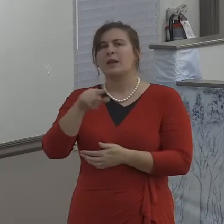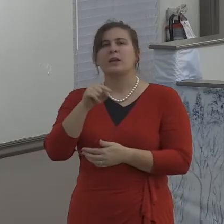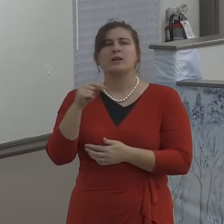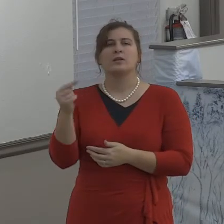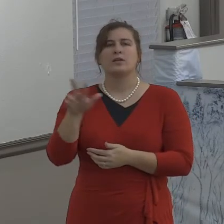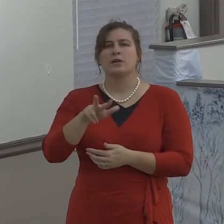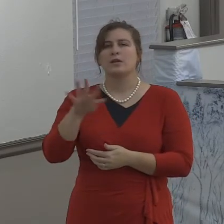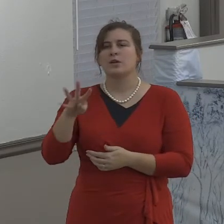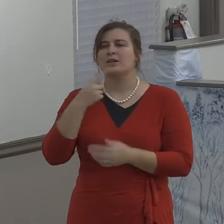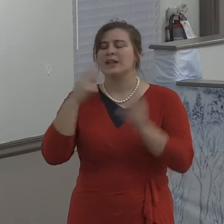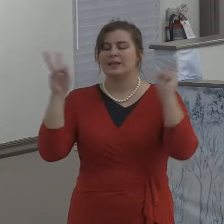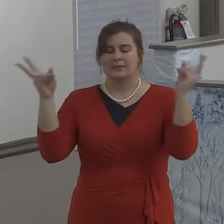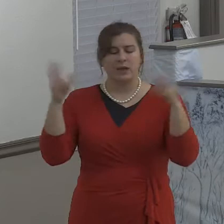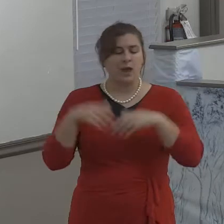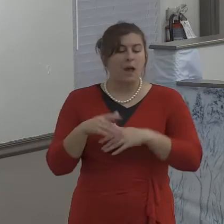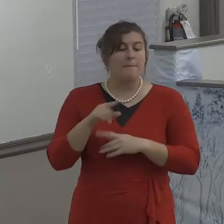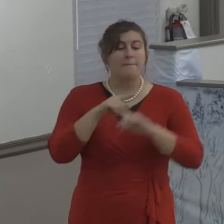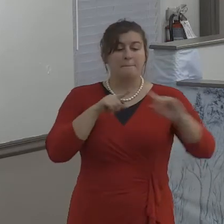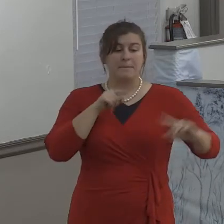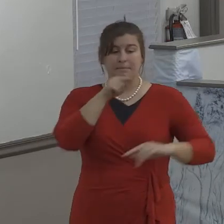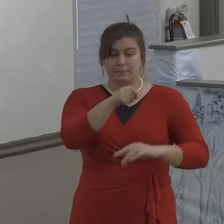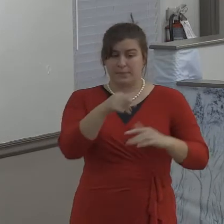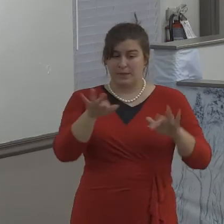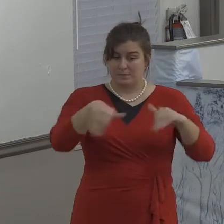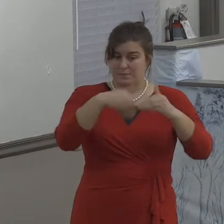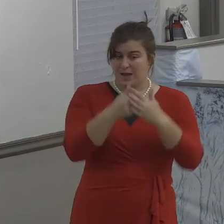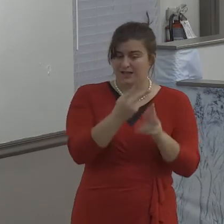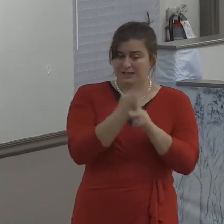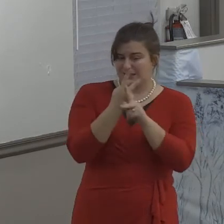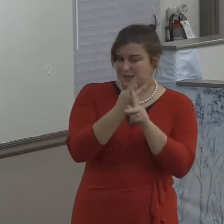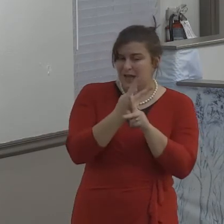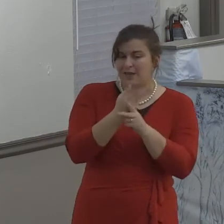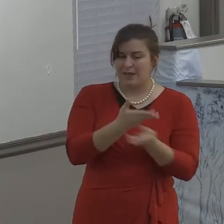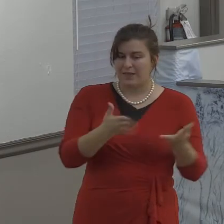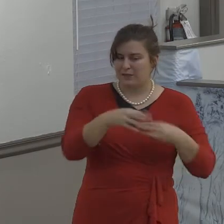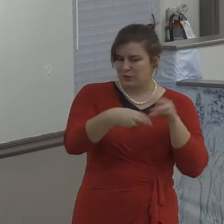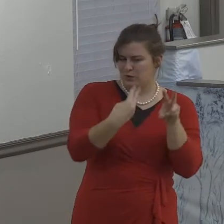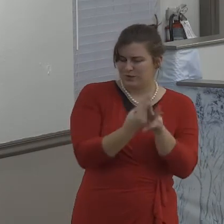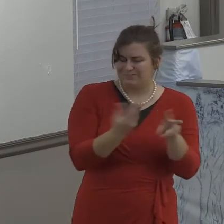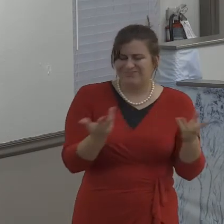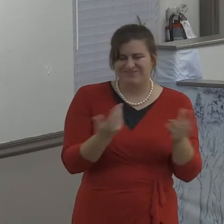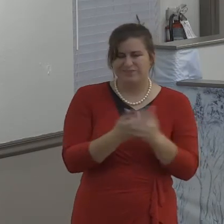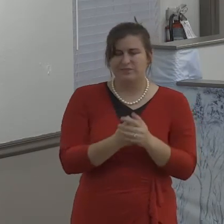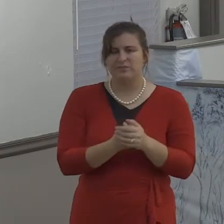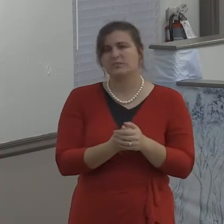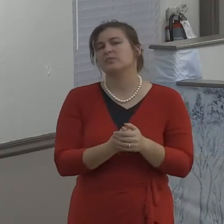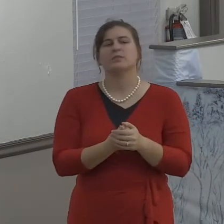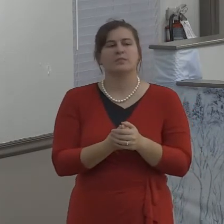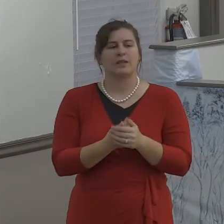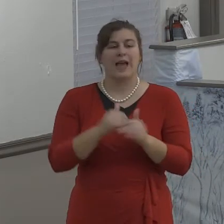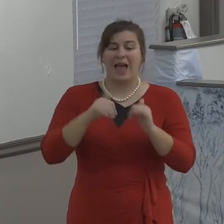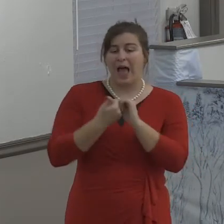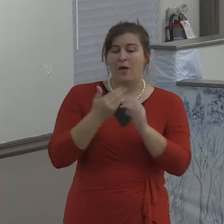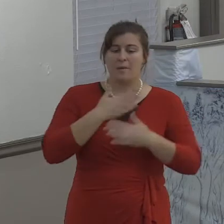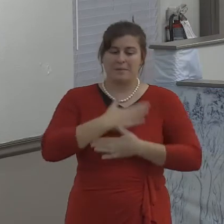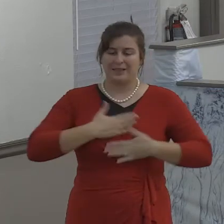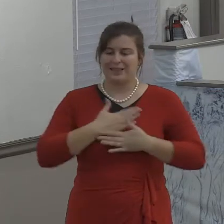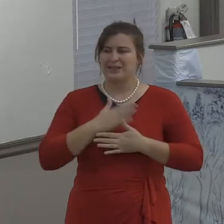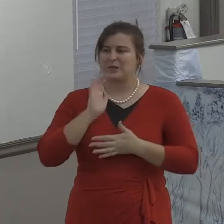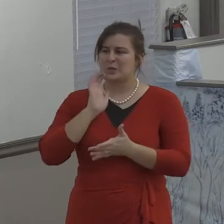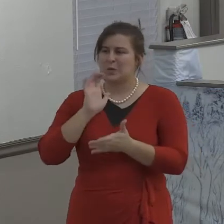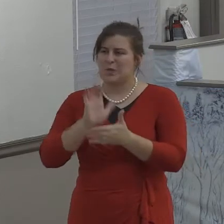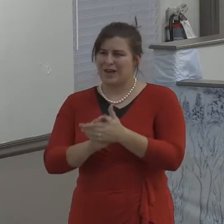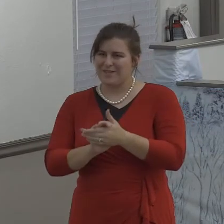she may be holy both in body and in spirit. But she that is married cares for the things of the world, how she may please her husband.